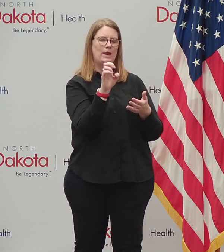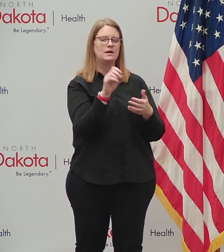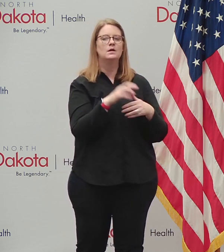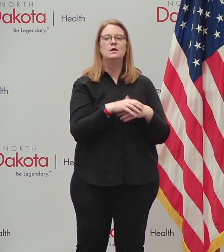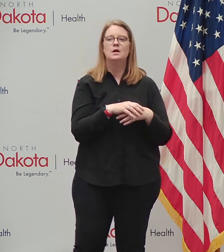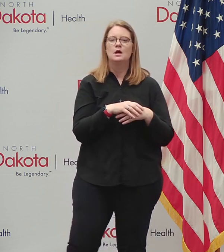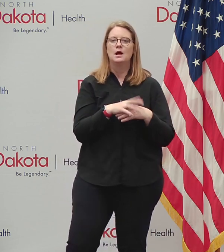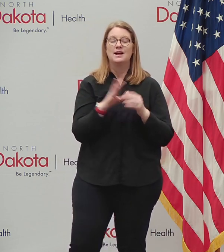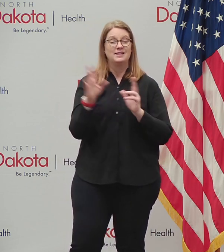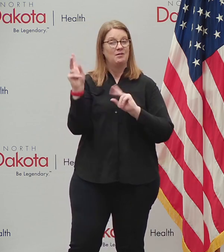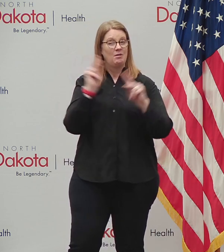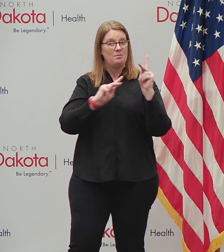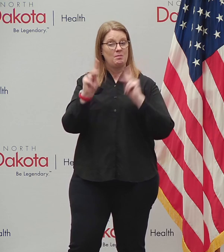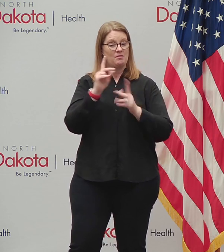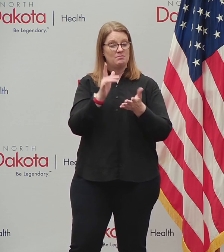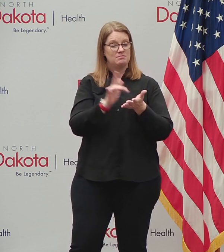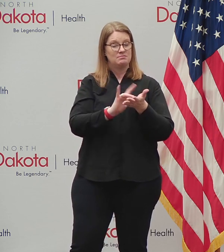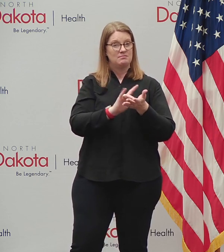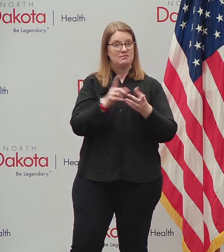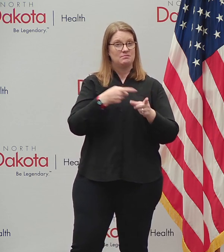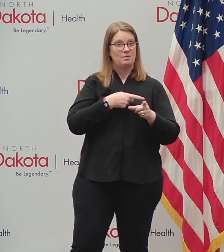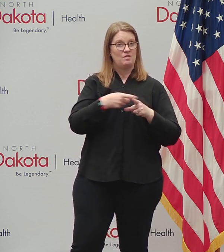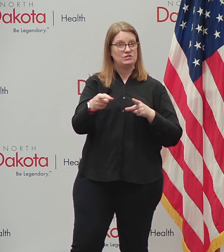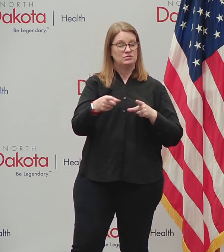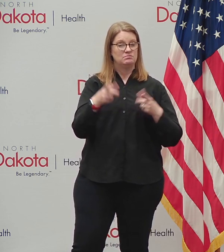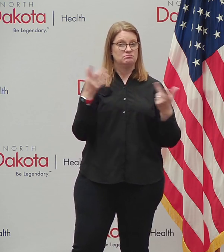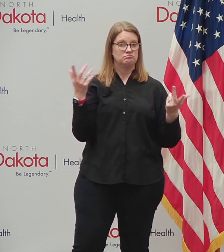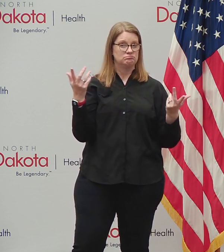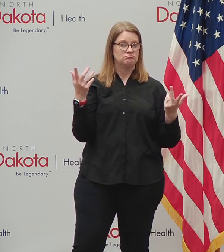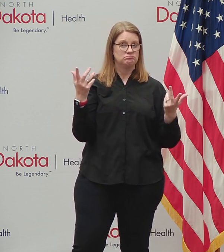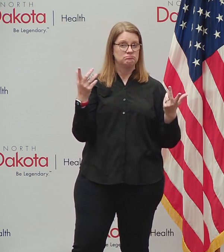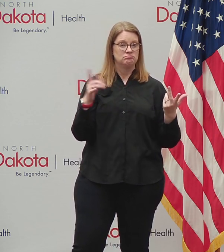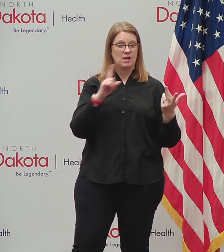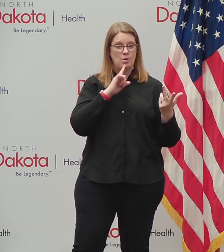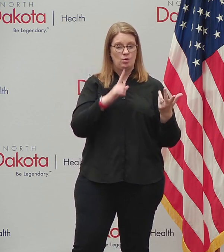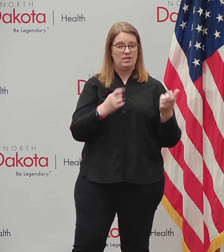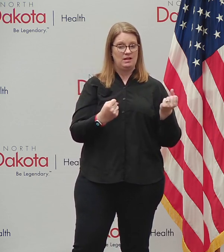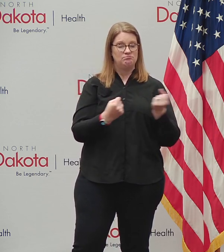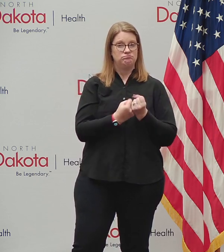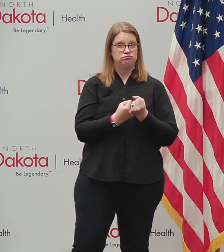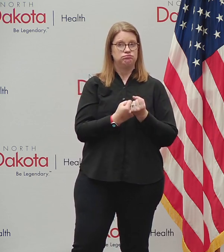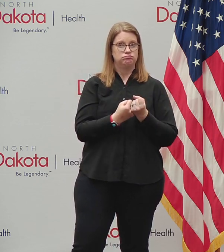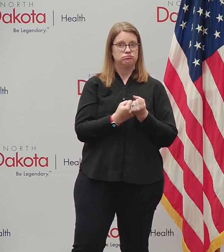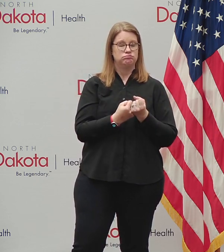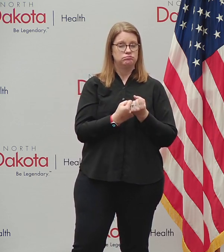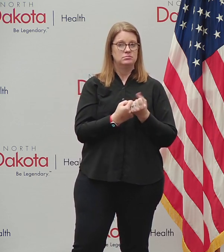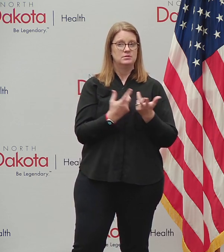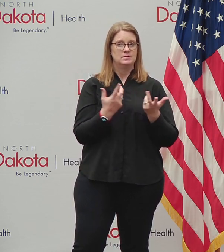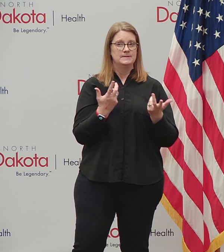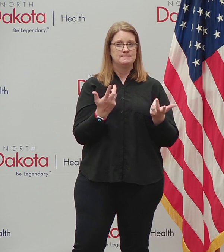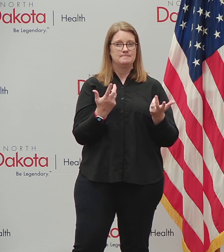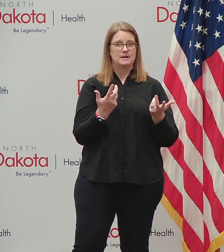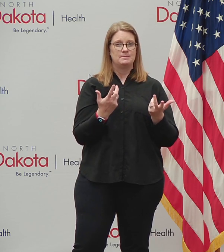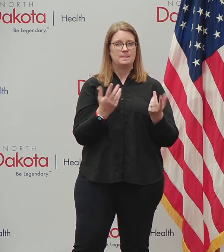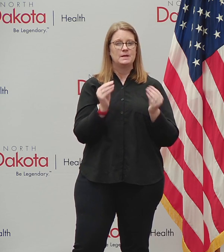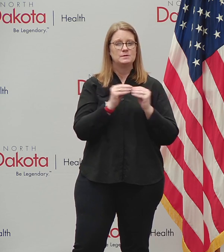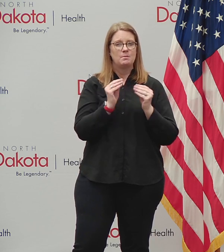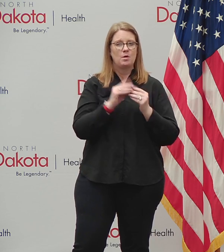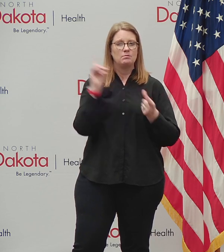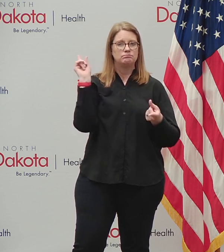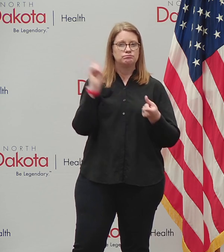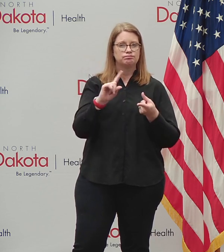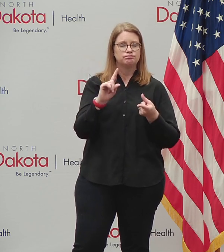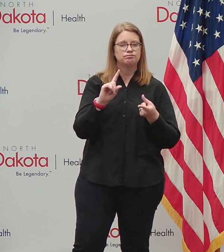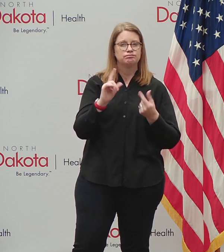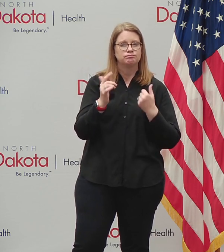profession, uh, are, are strongly advocating, uh, always for more mitigation sooner.